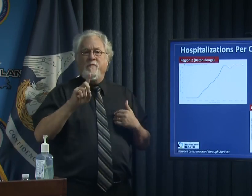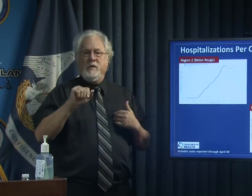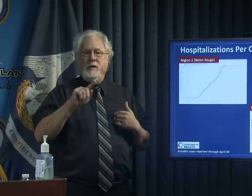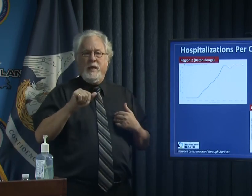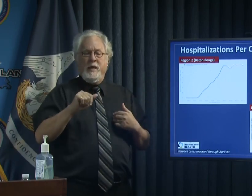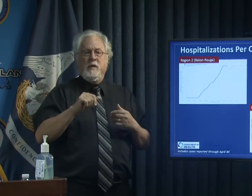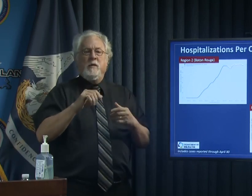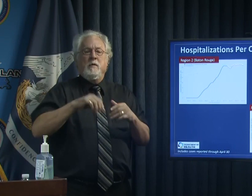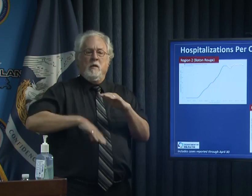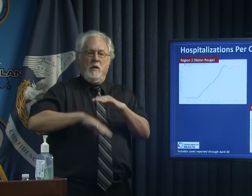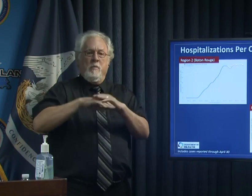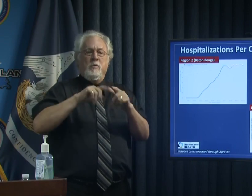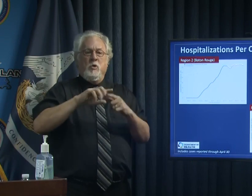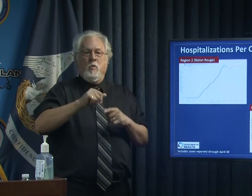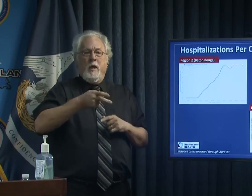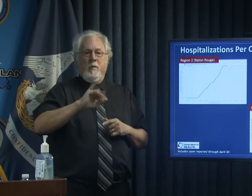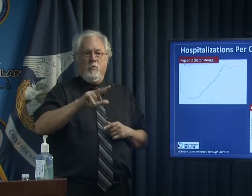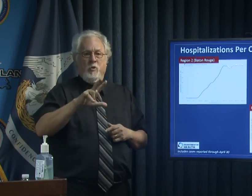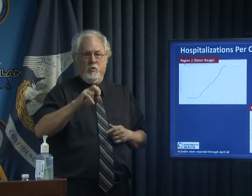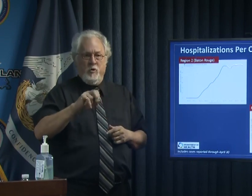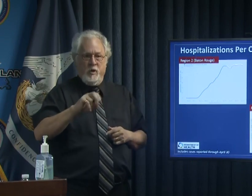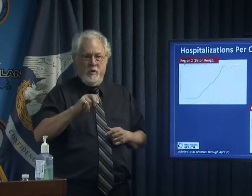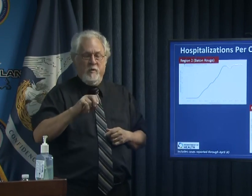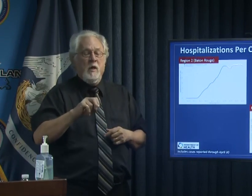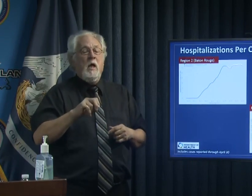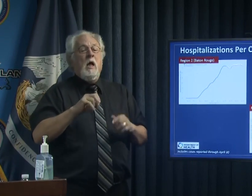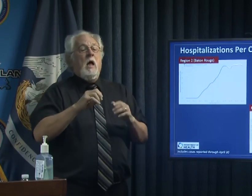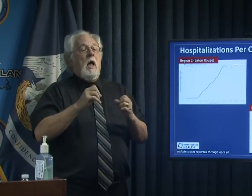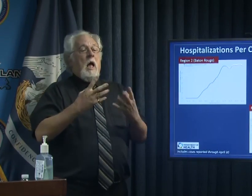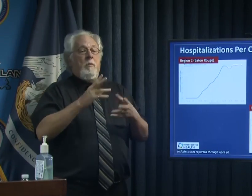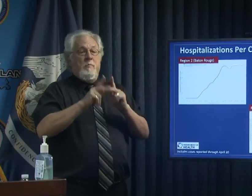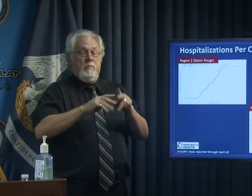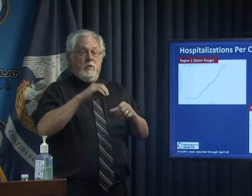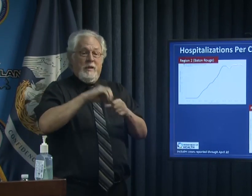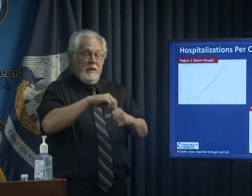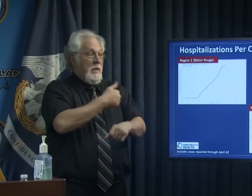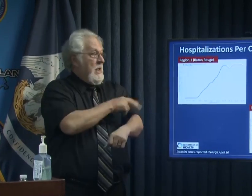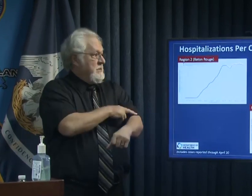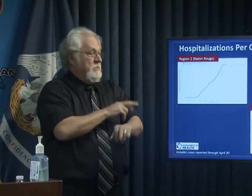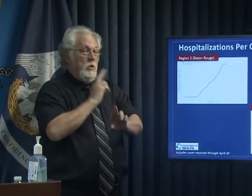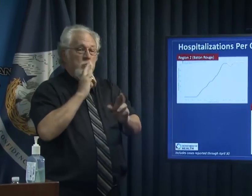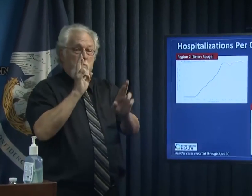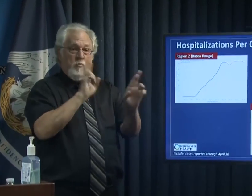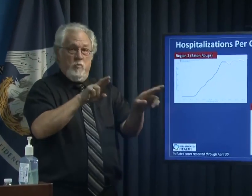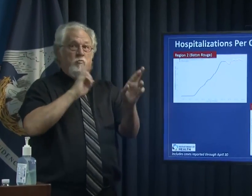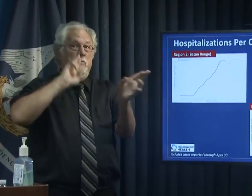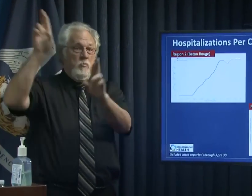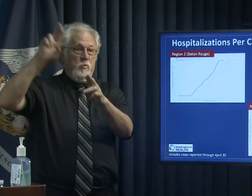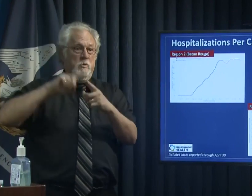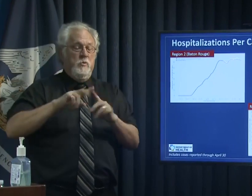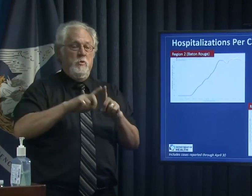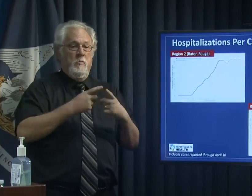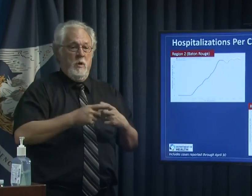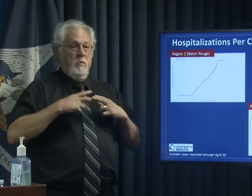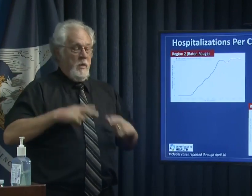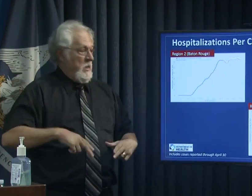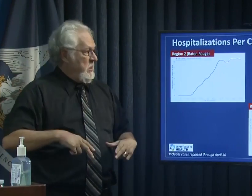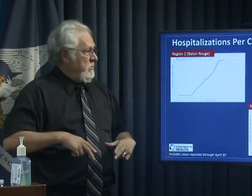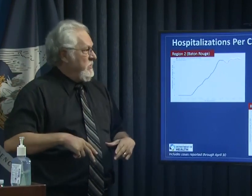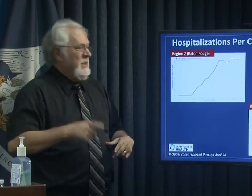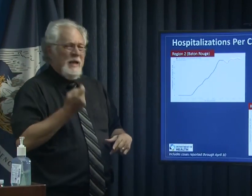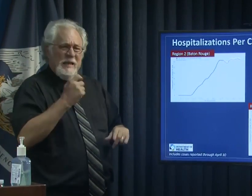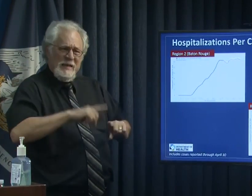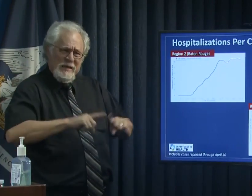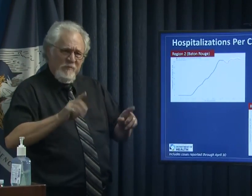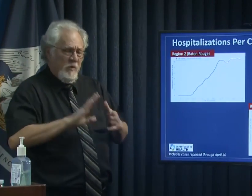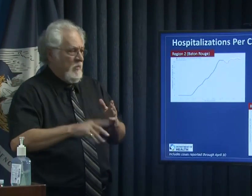the 30th um this is measured using hospitalizations per capita reported to the department of health uh is slightly different